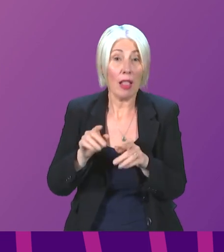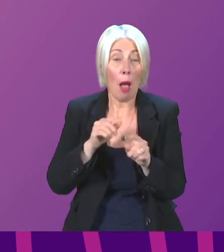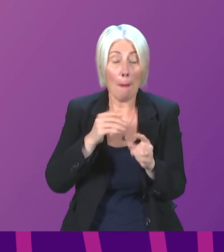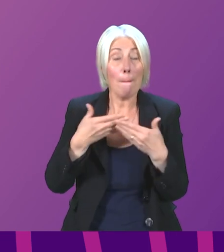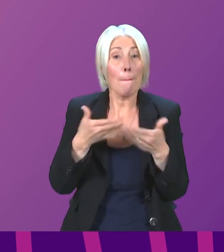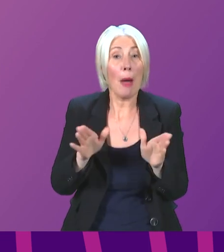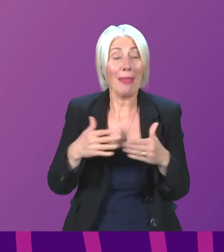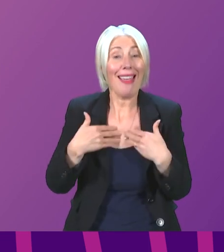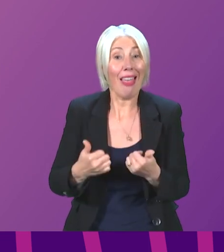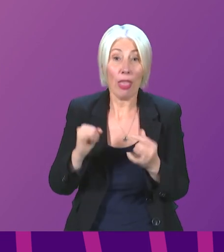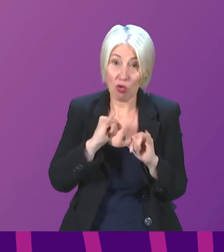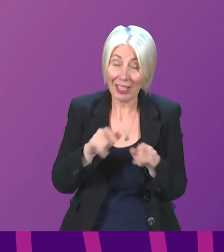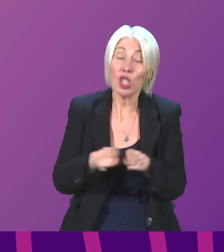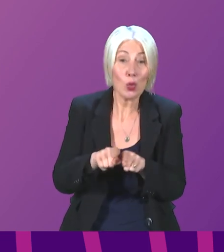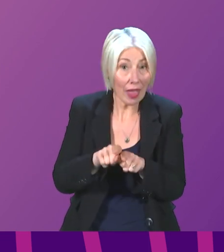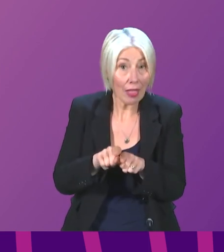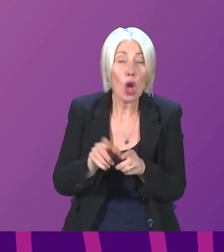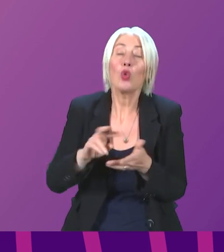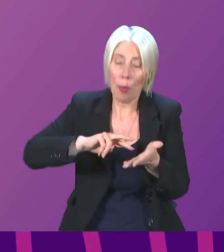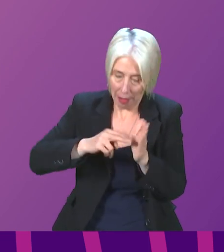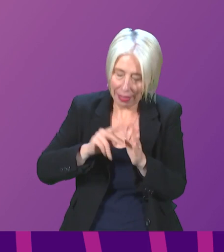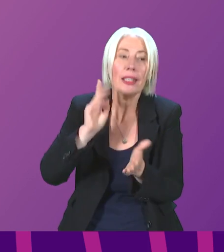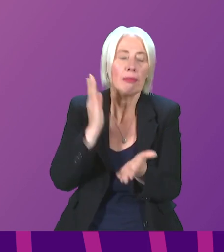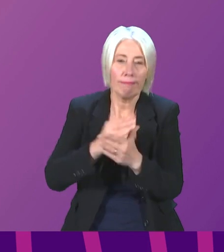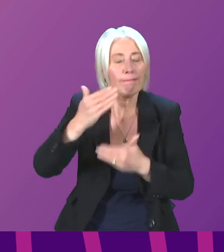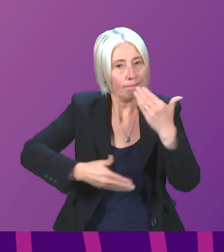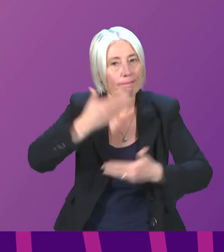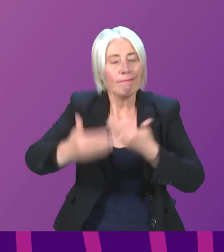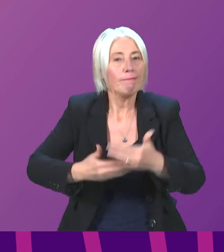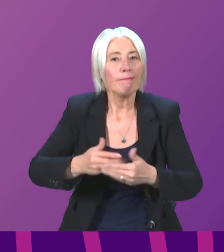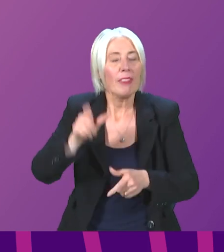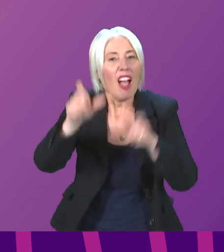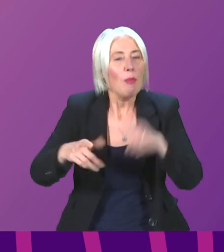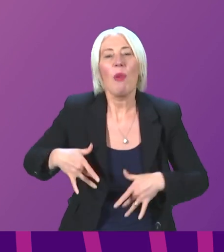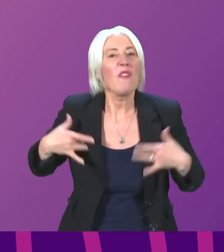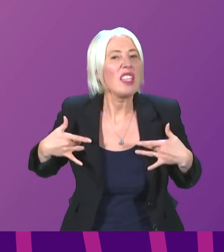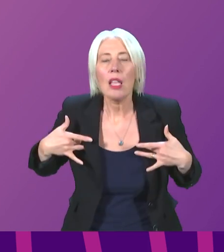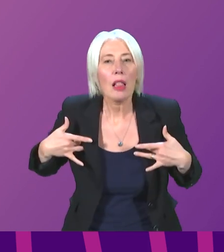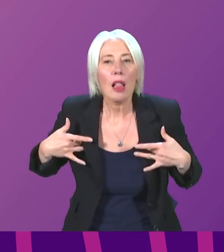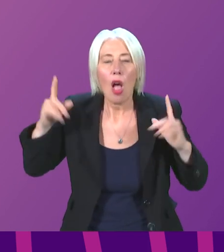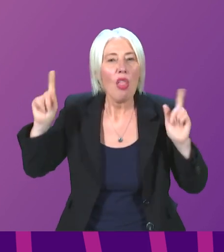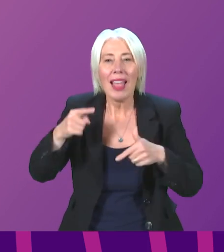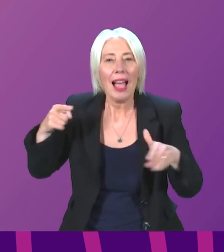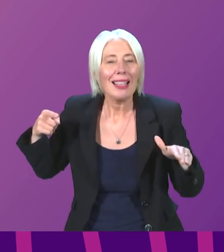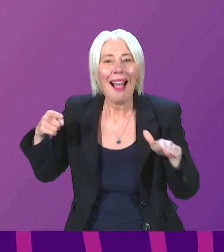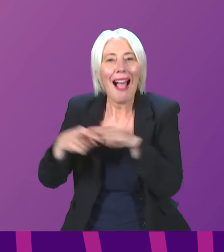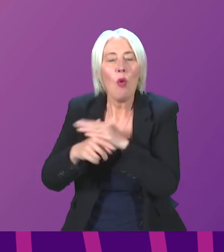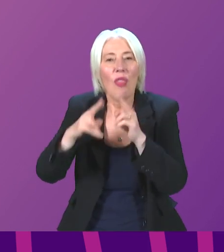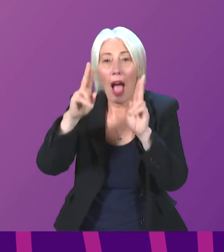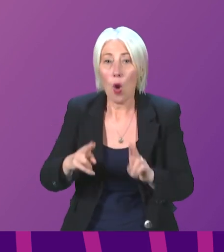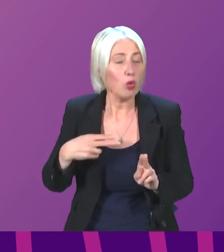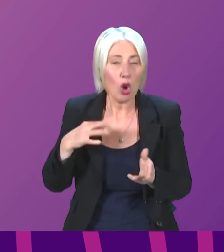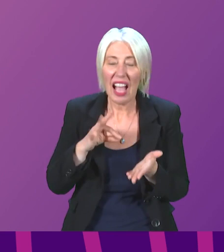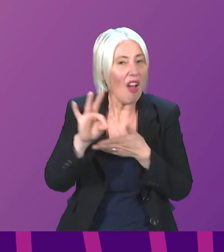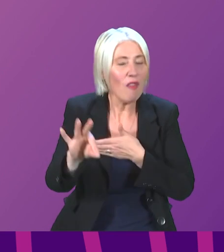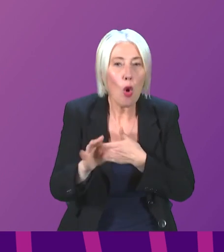We know that. And therefore that planning is well underway. If people do not feel they can leave the house because they cannot afford to